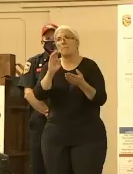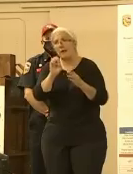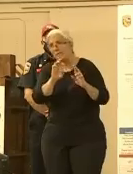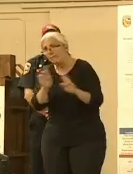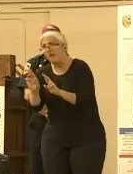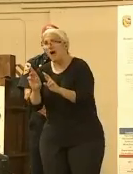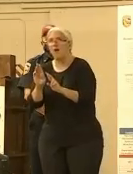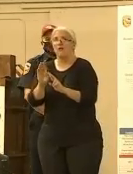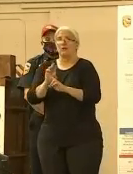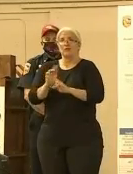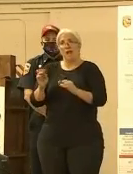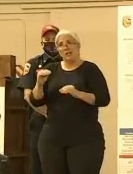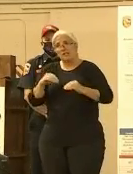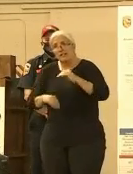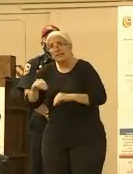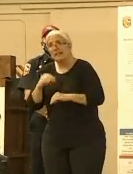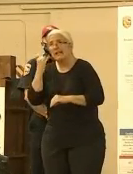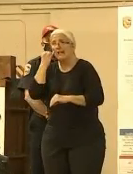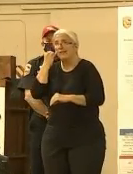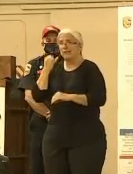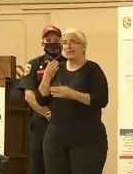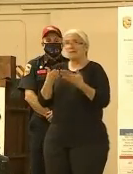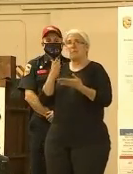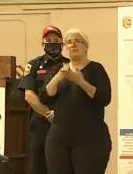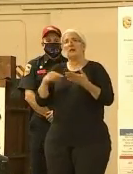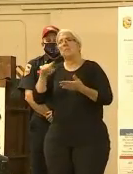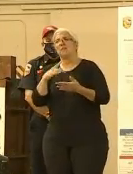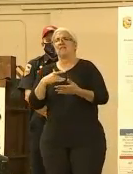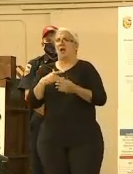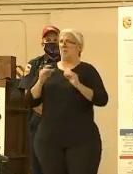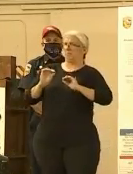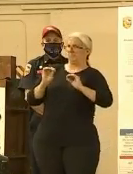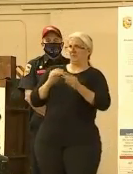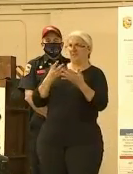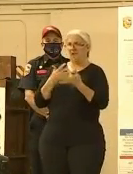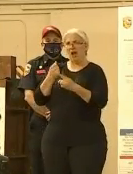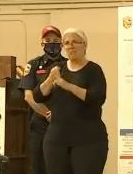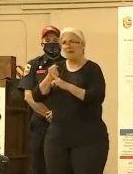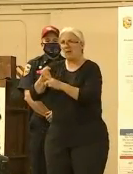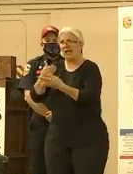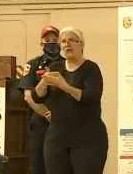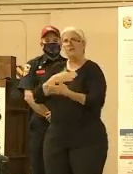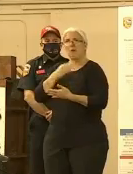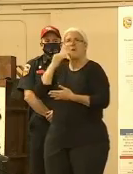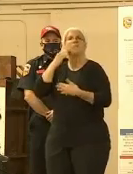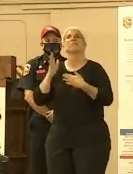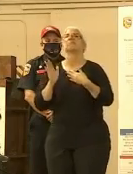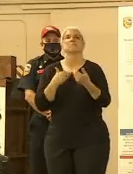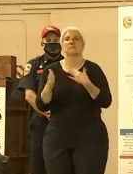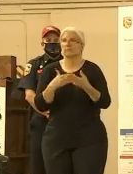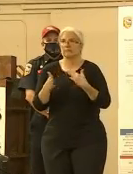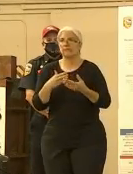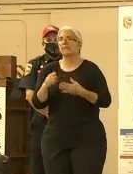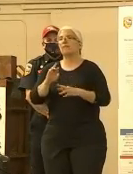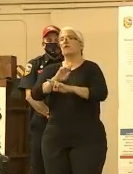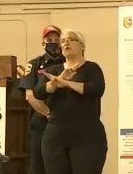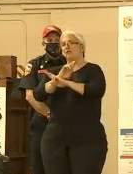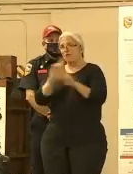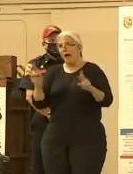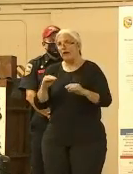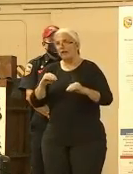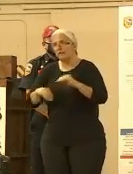may not be in the fire line, I would like all of you to go to readyforwildfire.org. Have a plan. Be prepared.